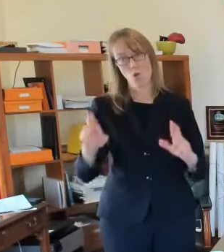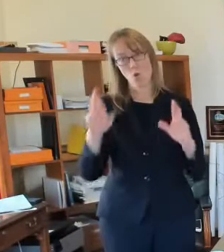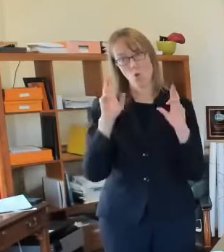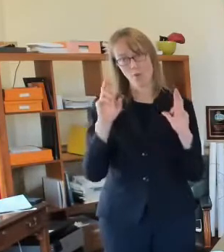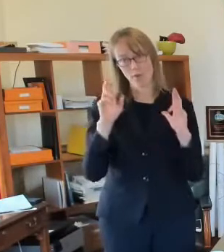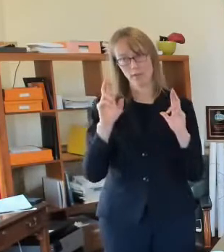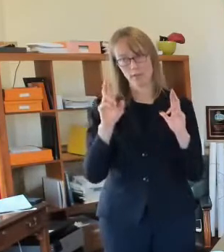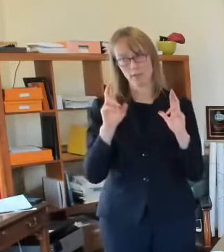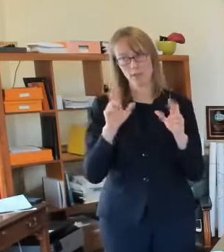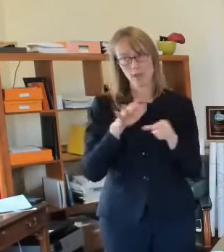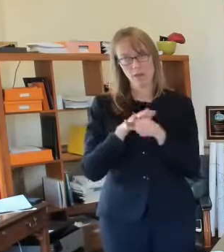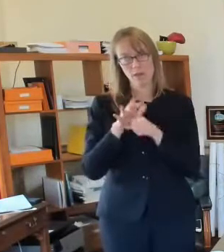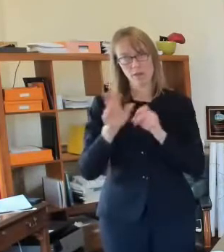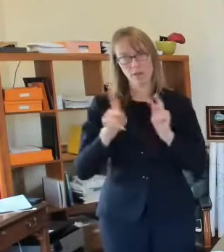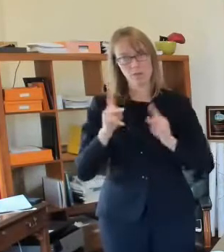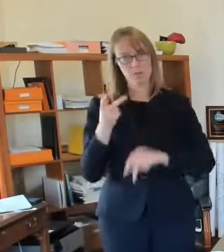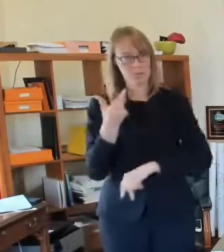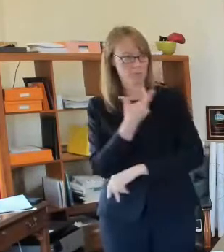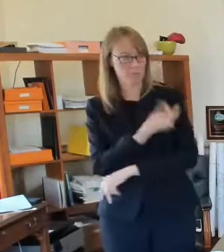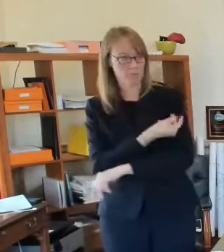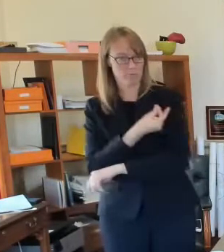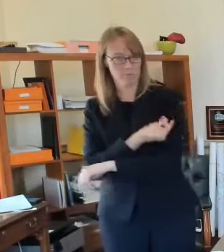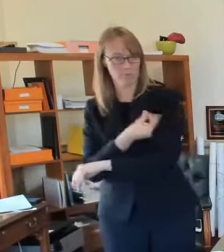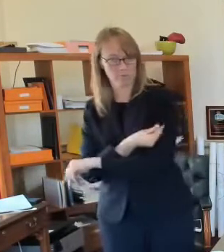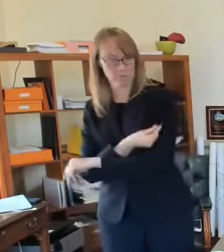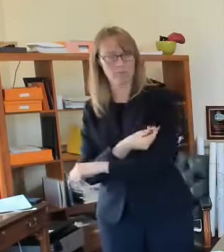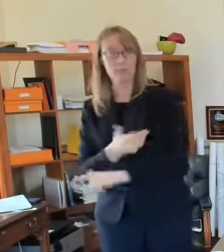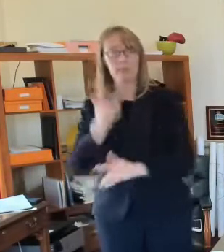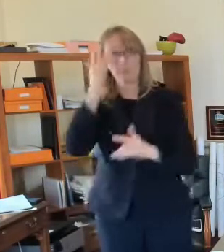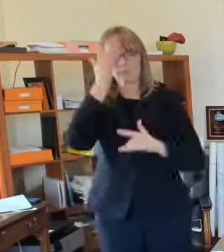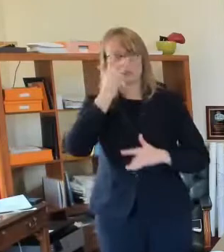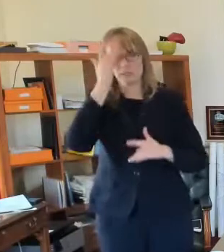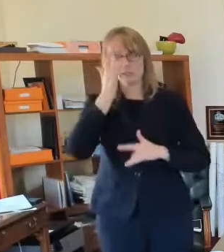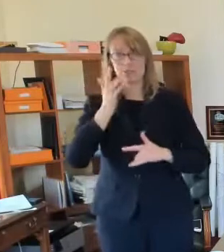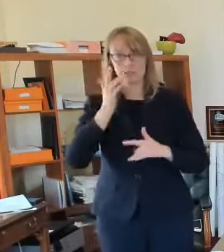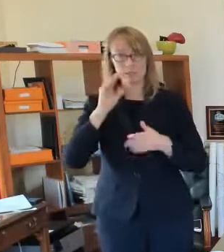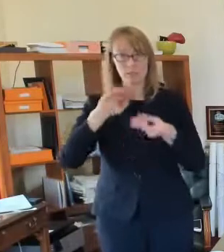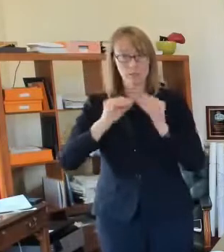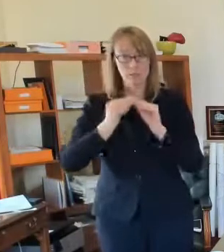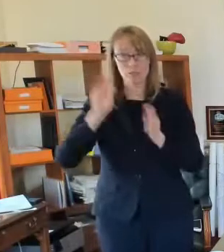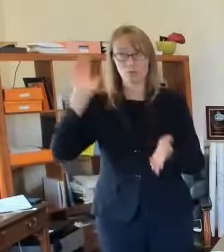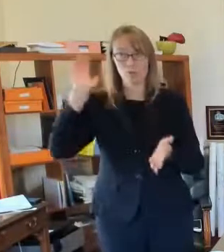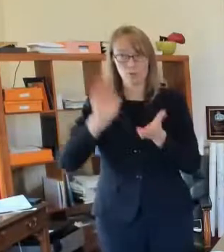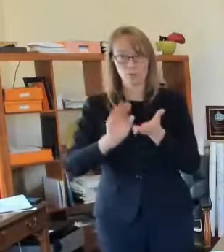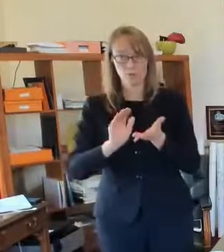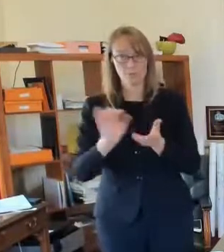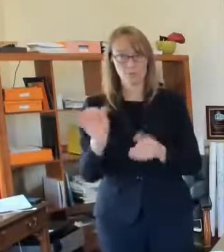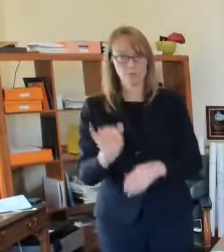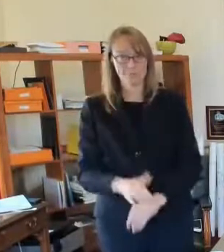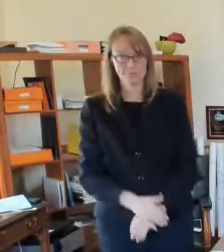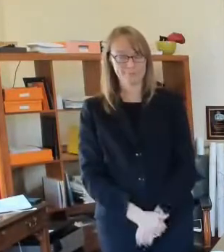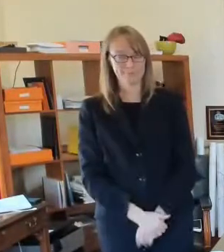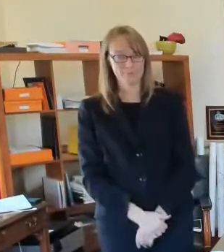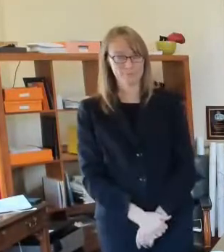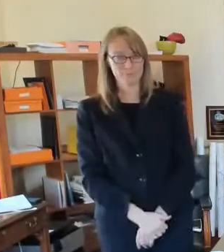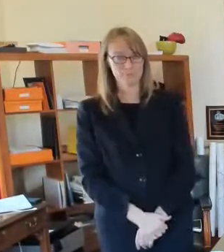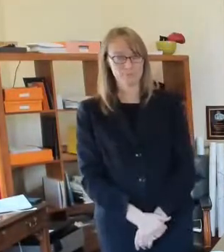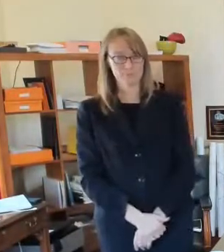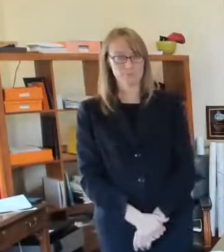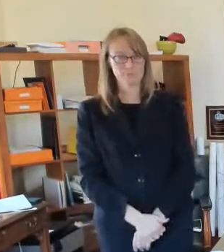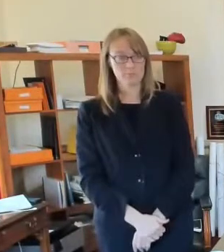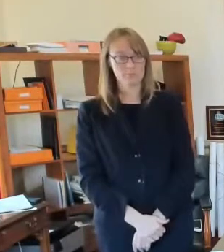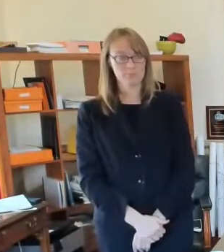will have uh the numbers will be much lower and the vaccine more and more people will have been vaccinated uh two last